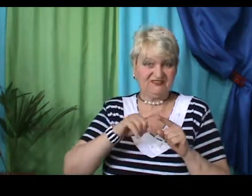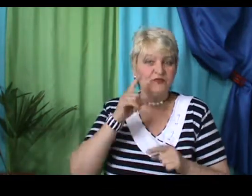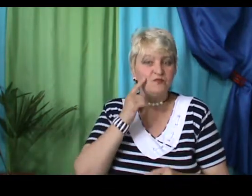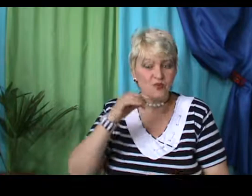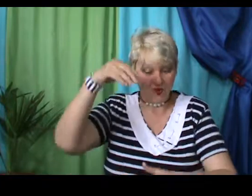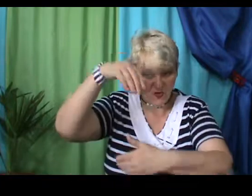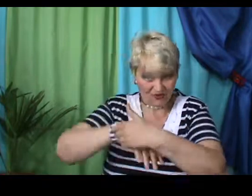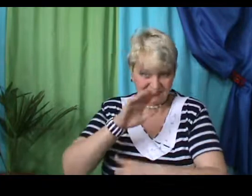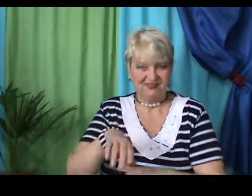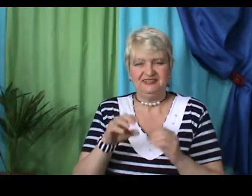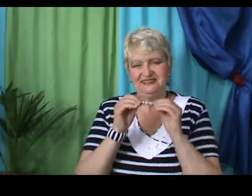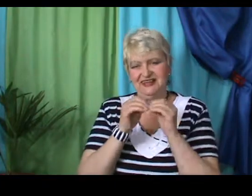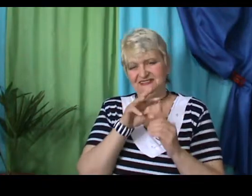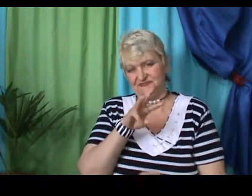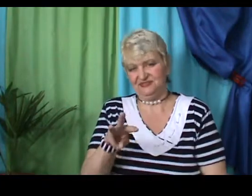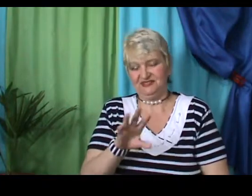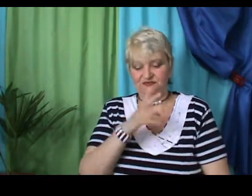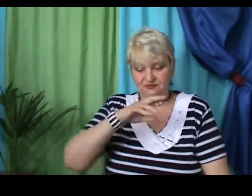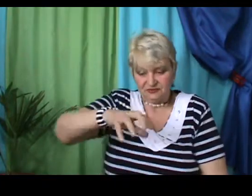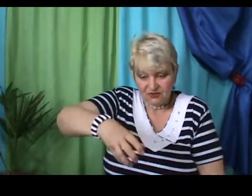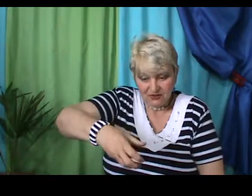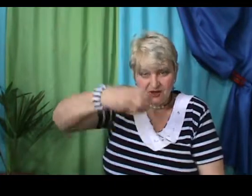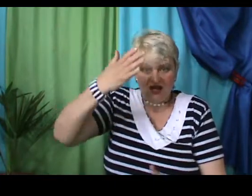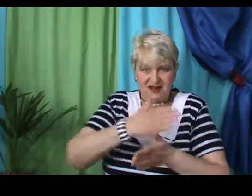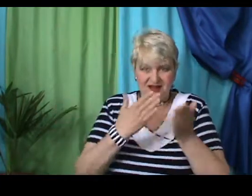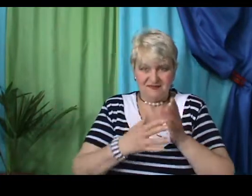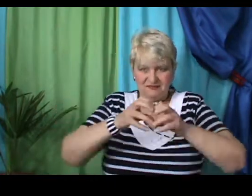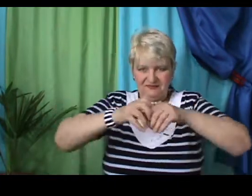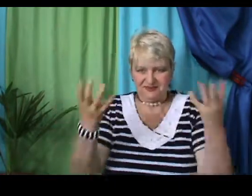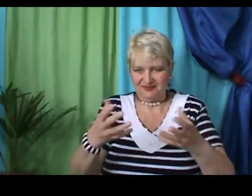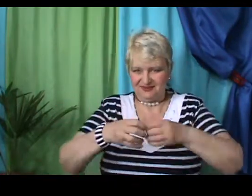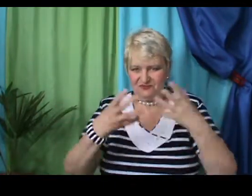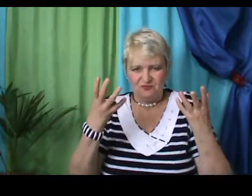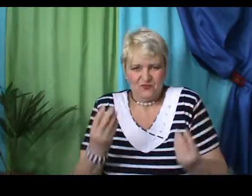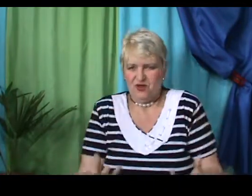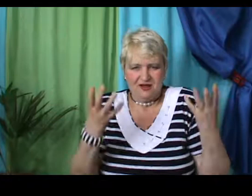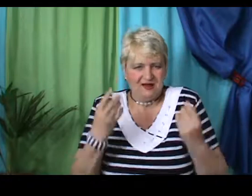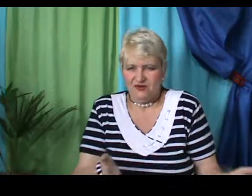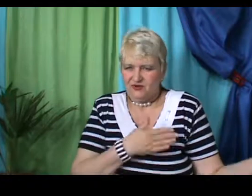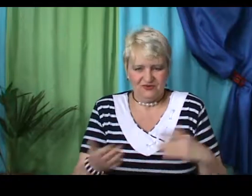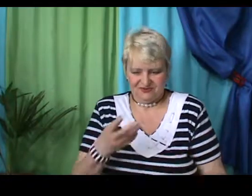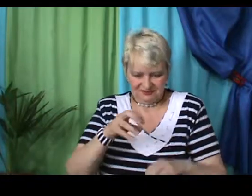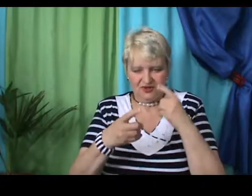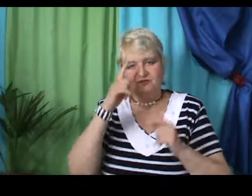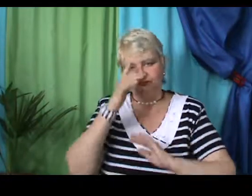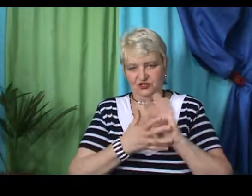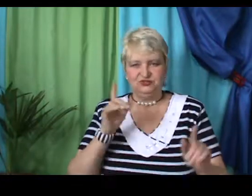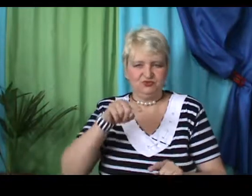tell us I don't good friend. We'll need more